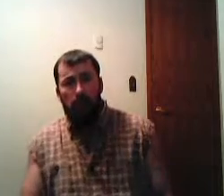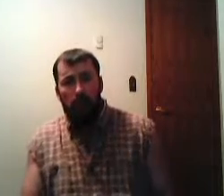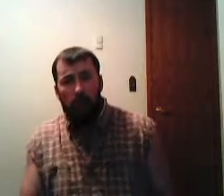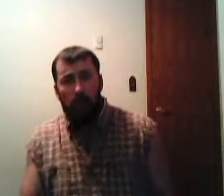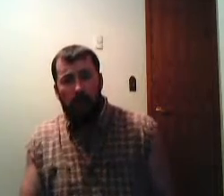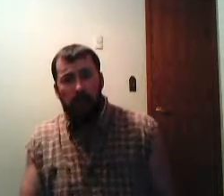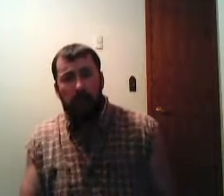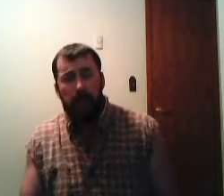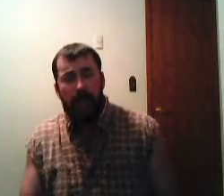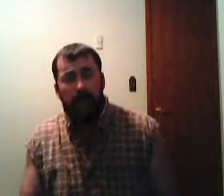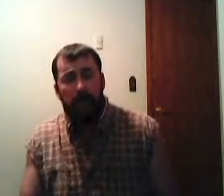wake up and smell it